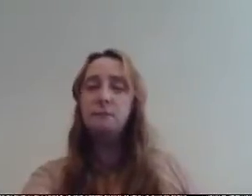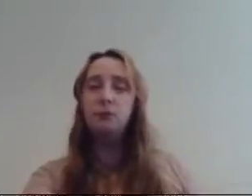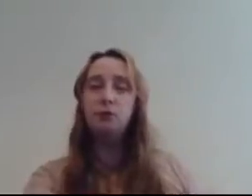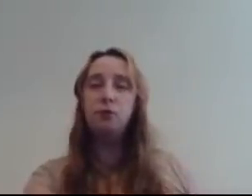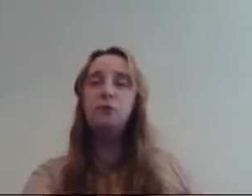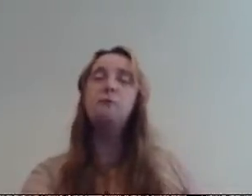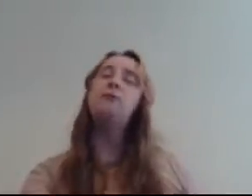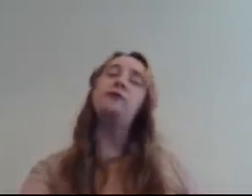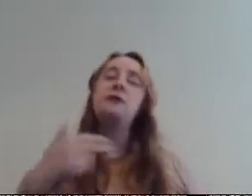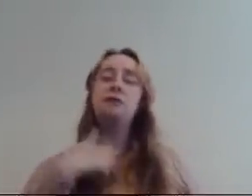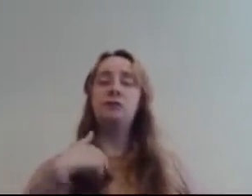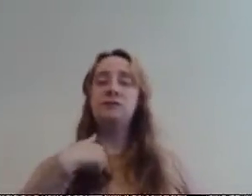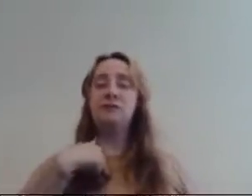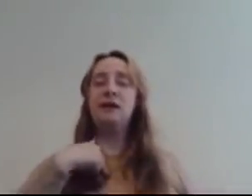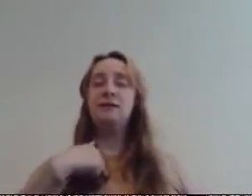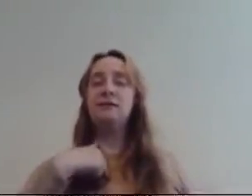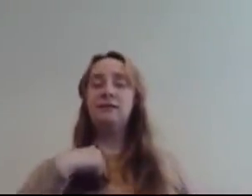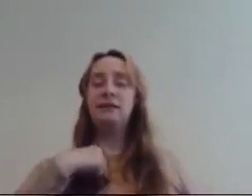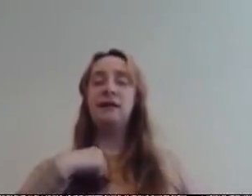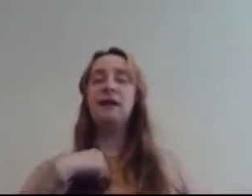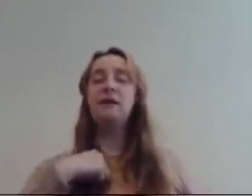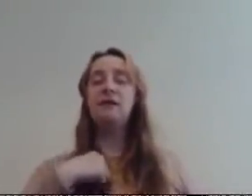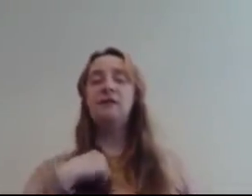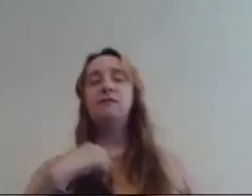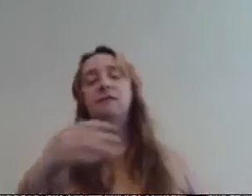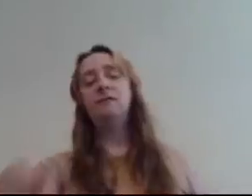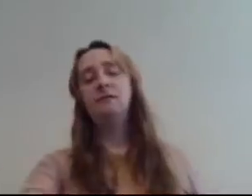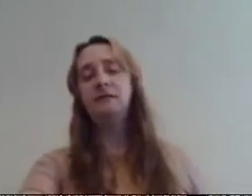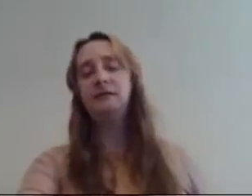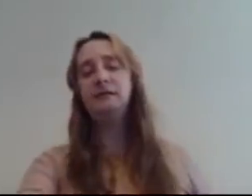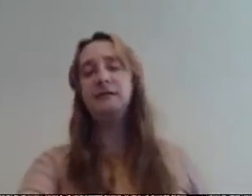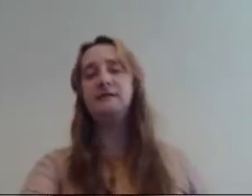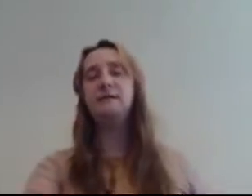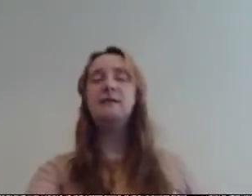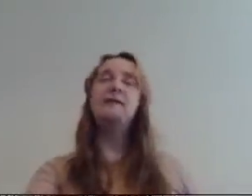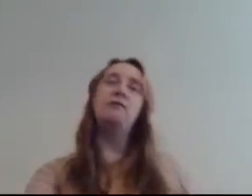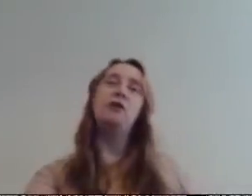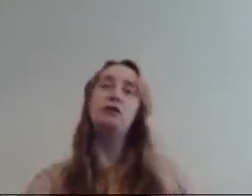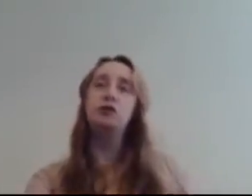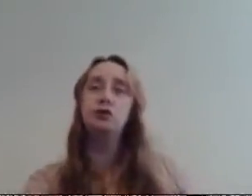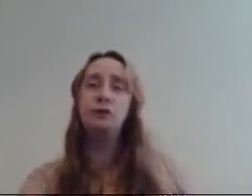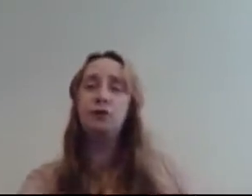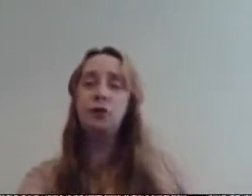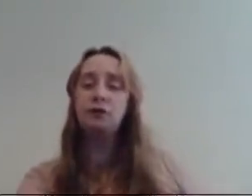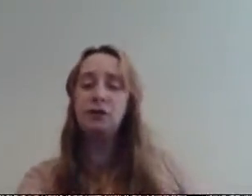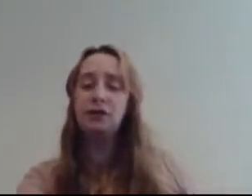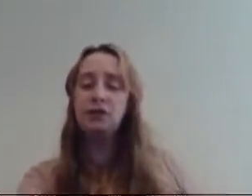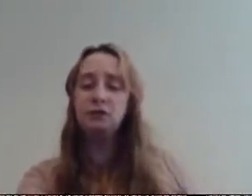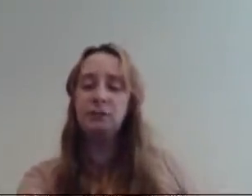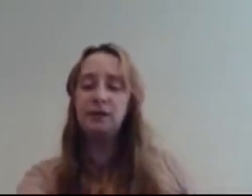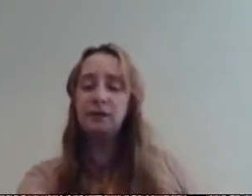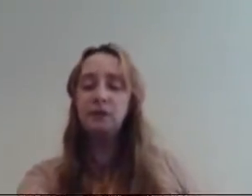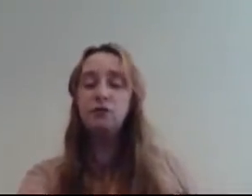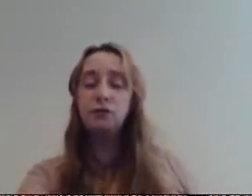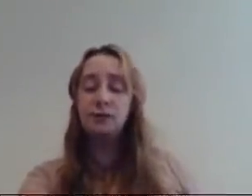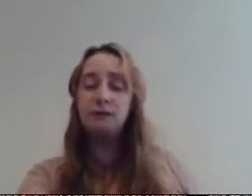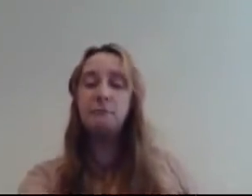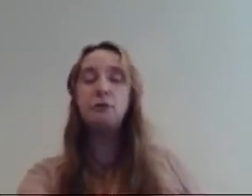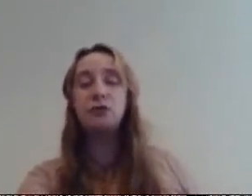but don't don't forget to use that your heart he says you got to use if you got a rage at somebody use it or use